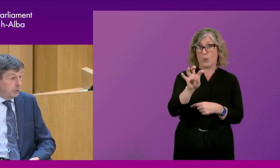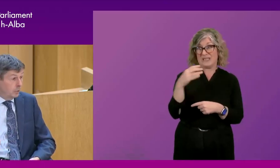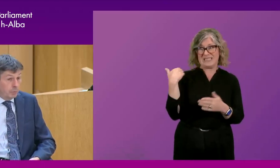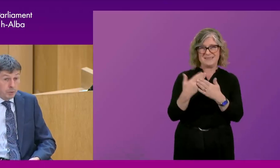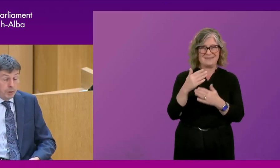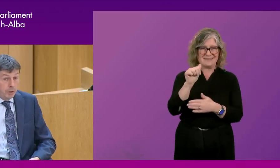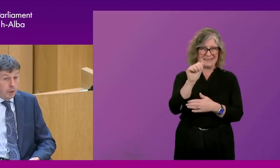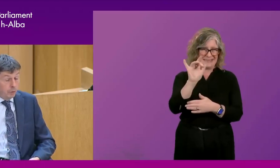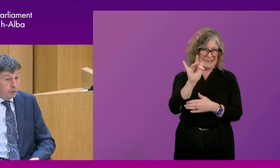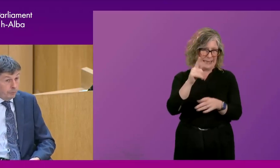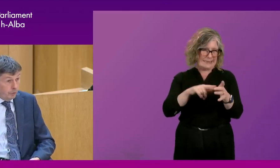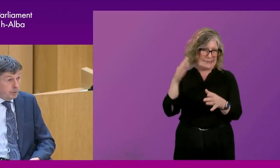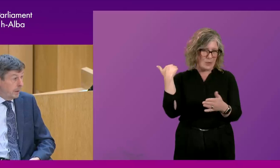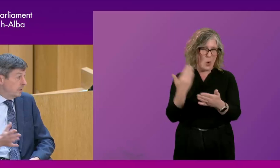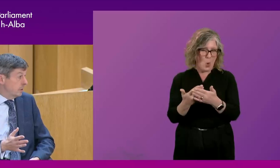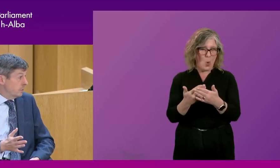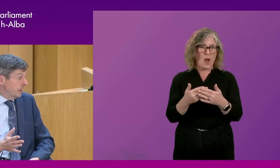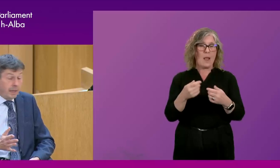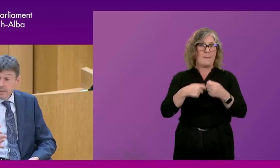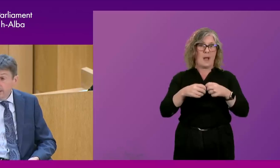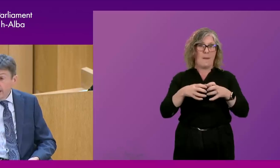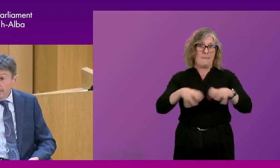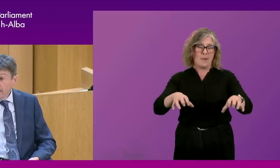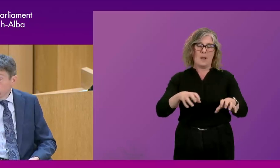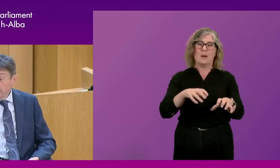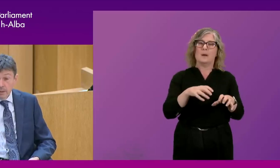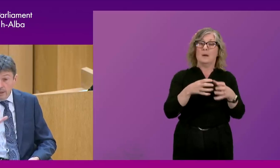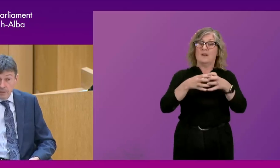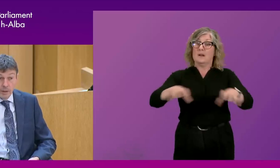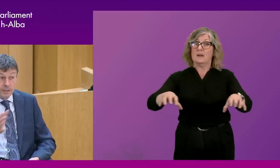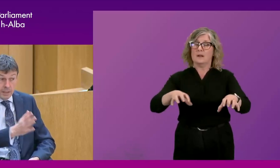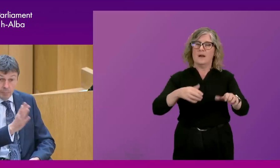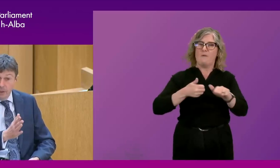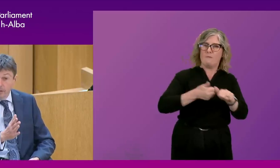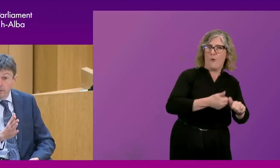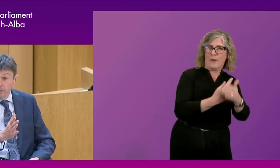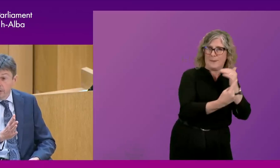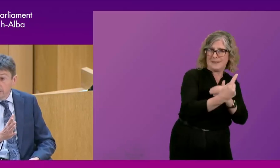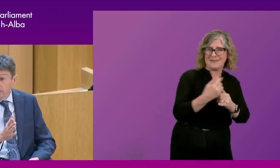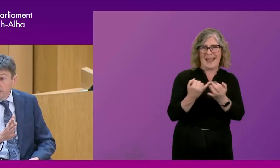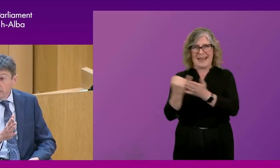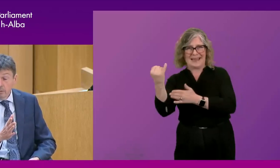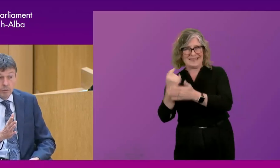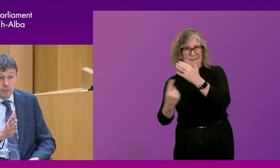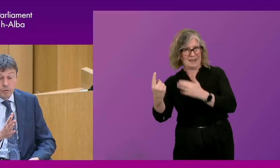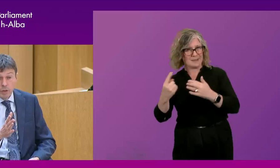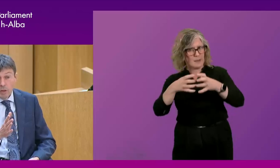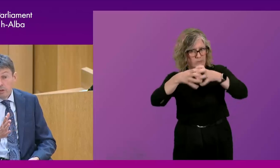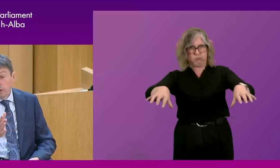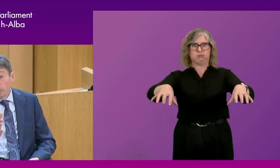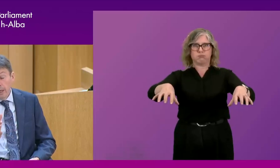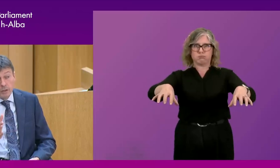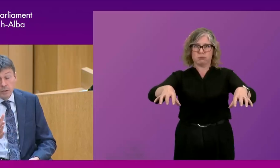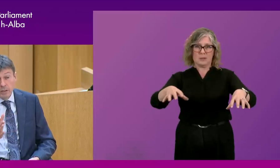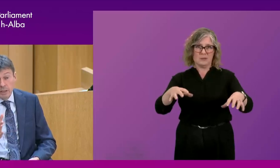divide is taken over between those for independents and those against. And that divide, that divide is a binary divide. There's,